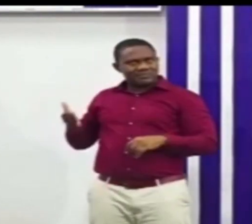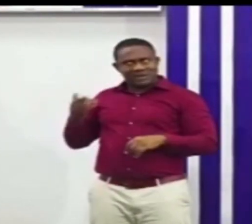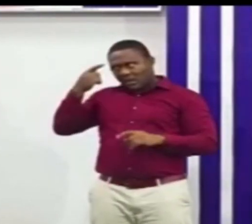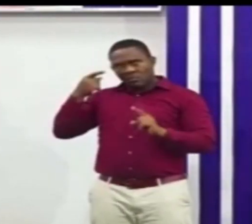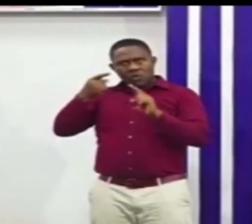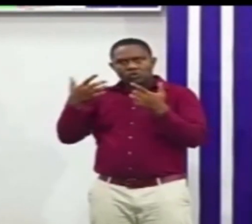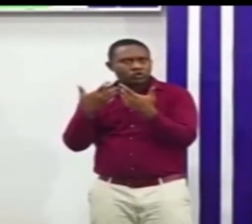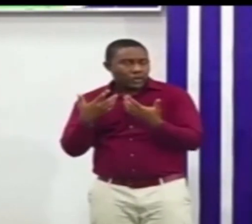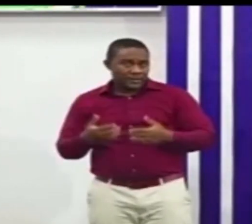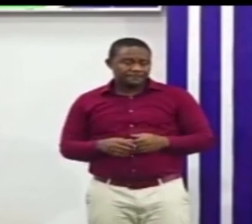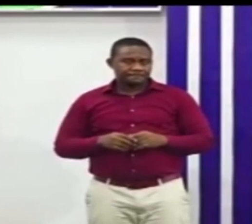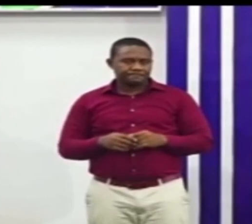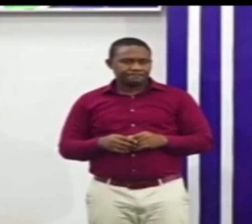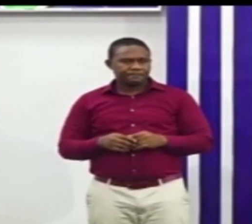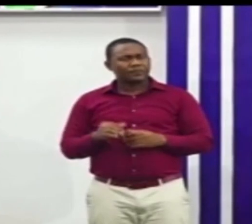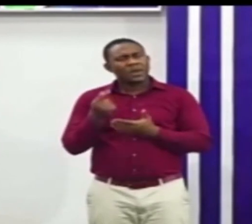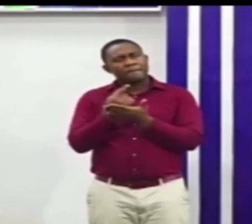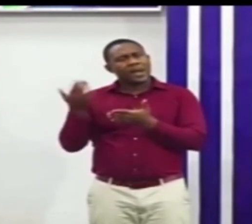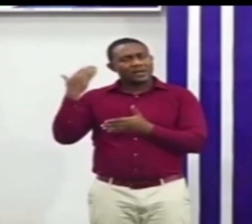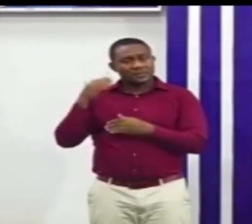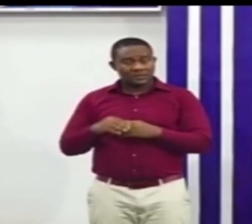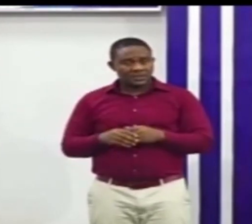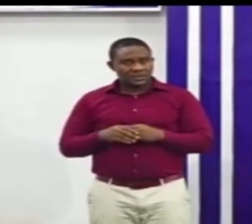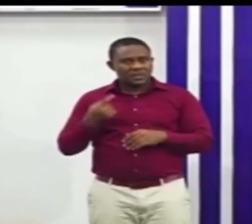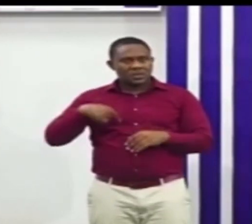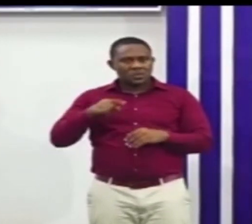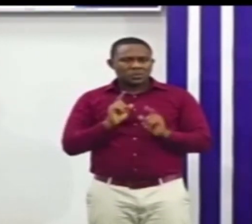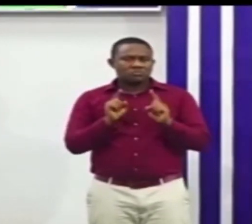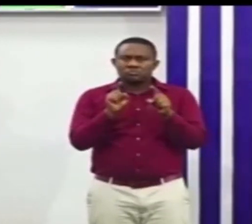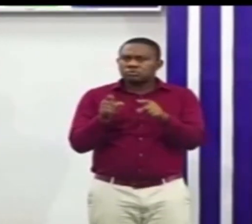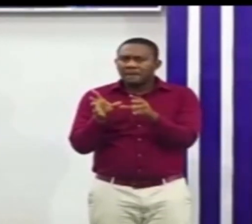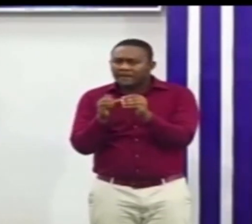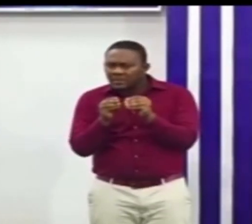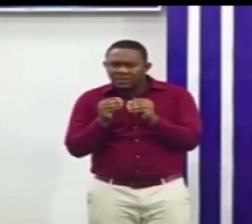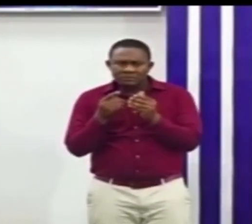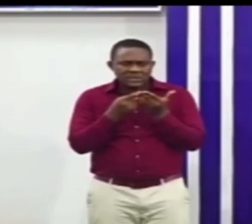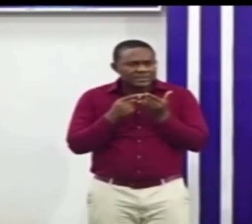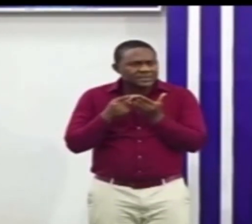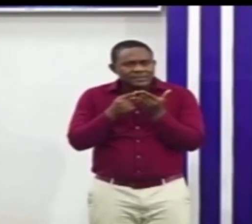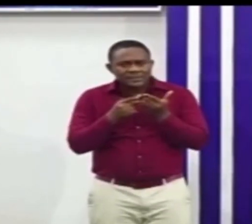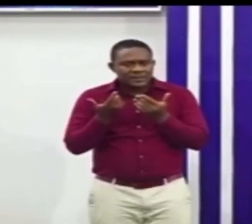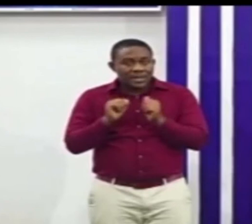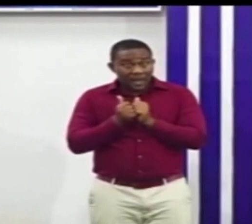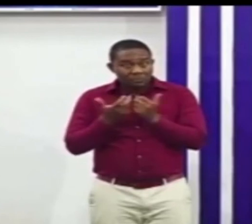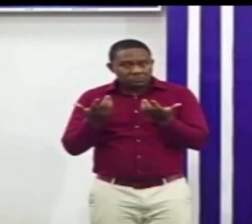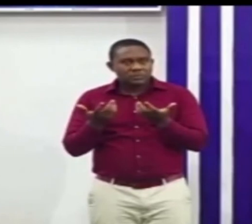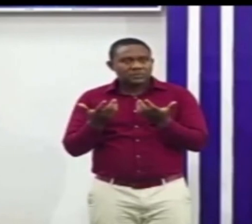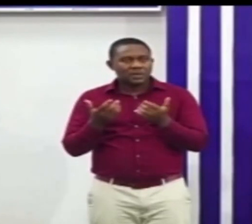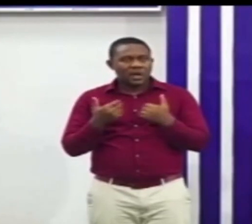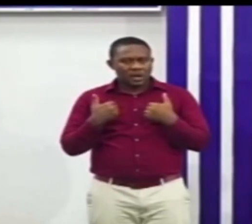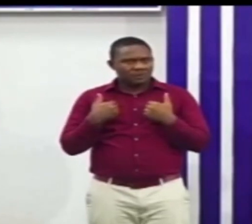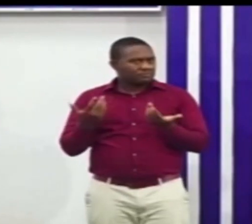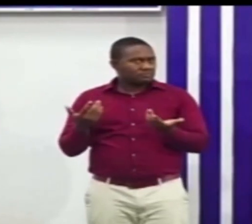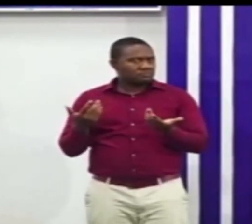so in the past few weeks we have led a few engagements to come up with a product and those products are aligned with